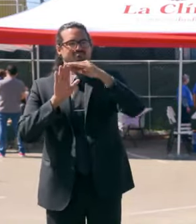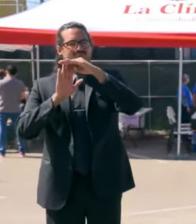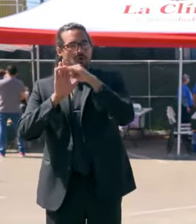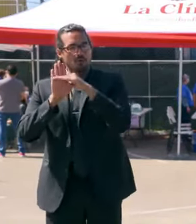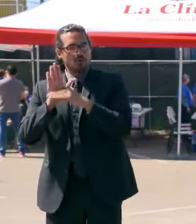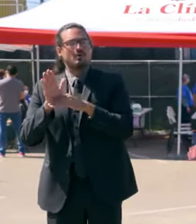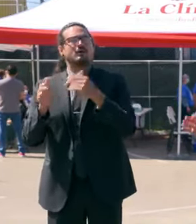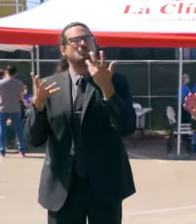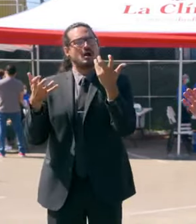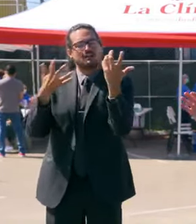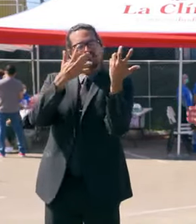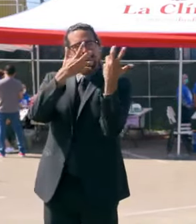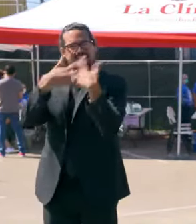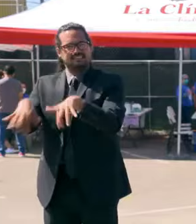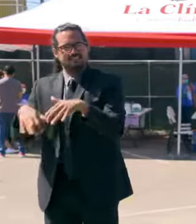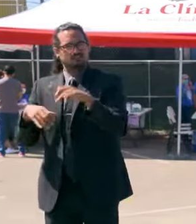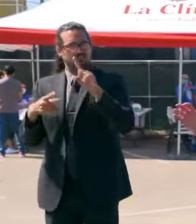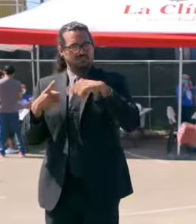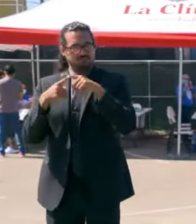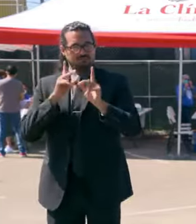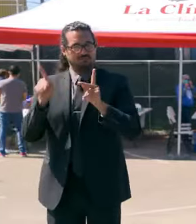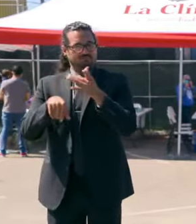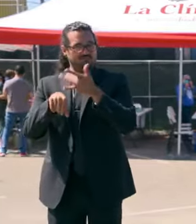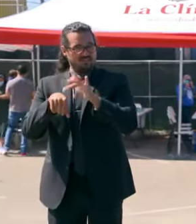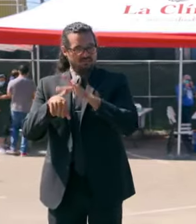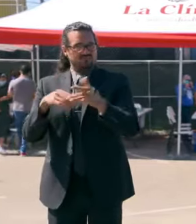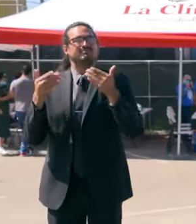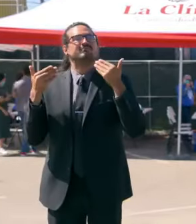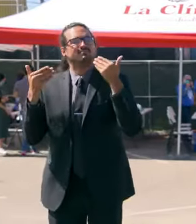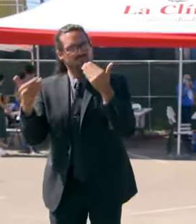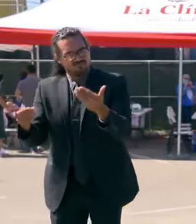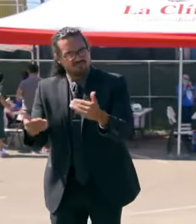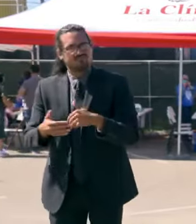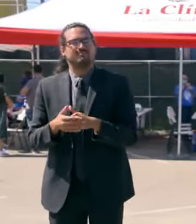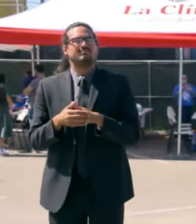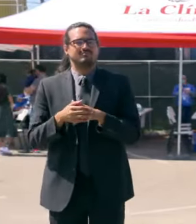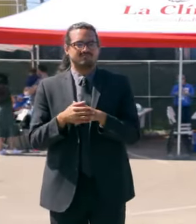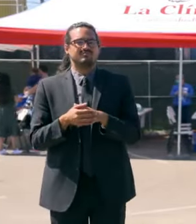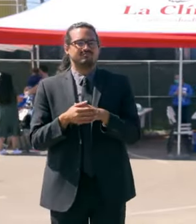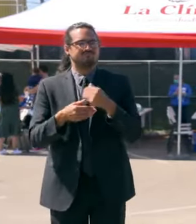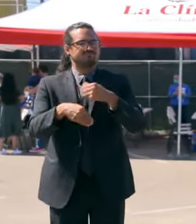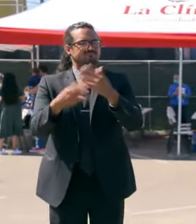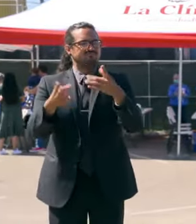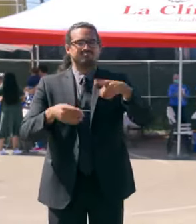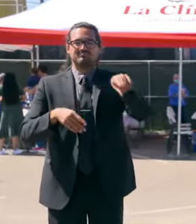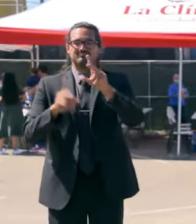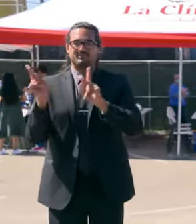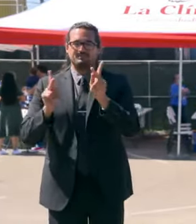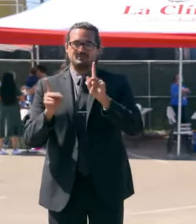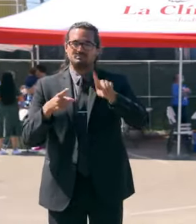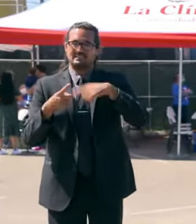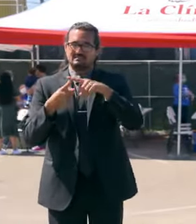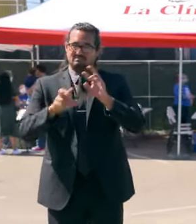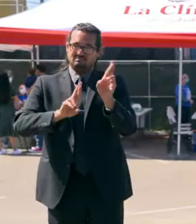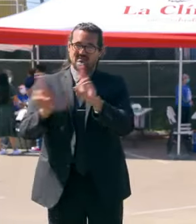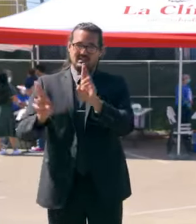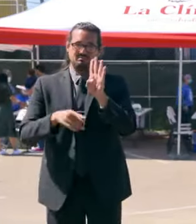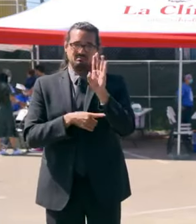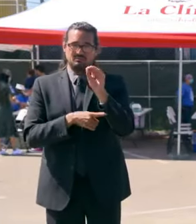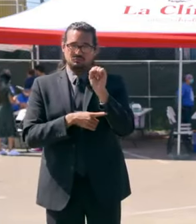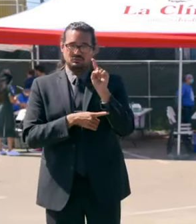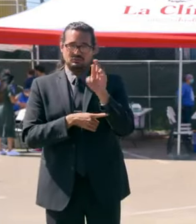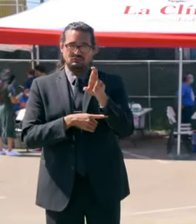avail to individuals than at any other time in the history of this pandemic. I'll end just with two final words.